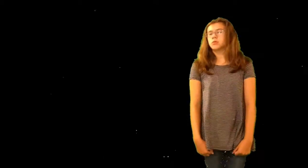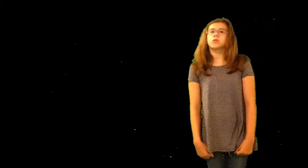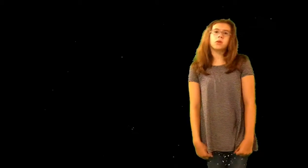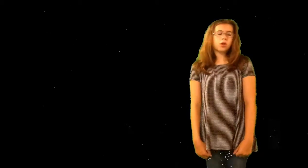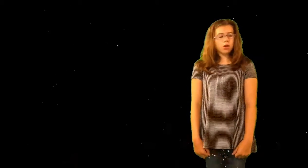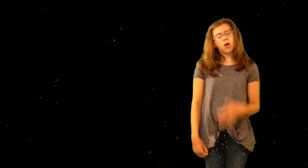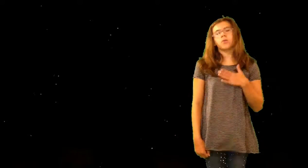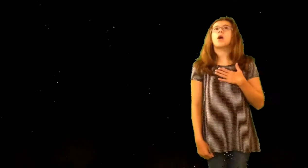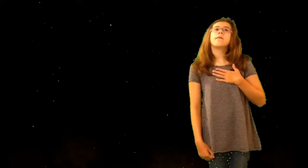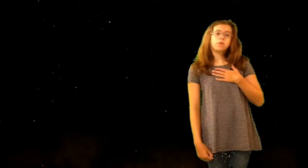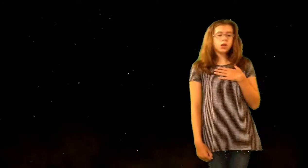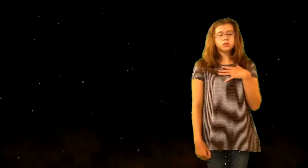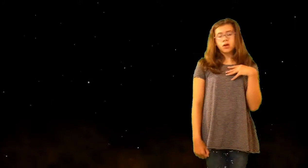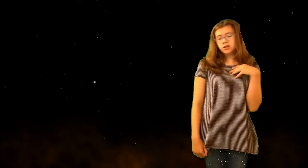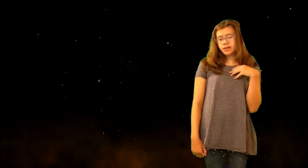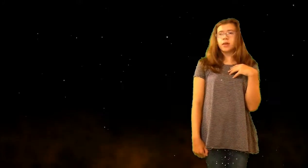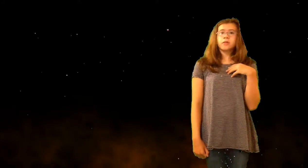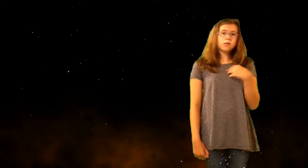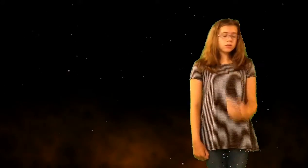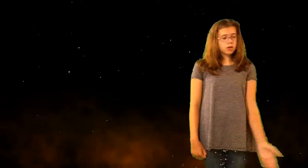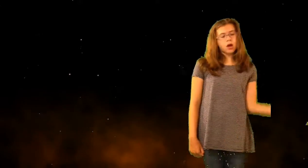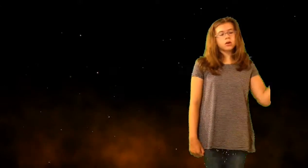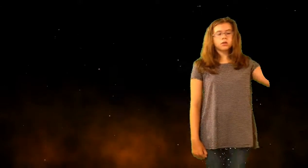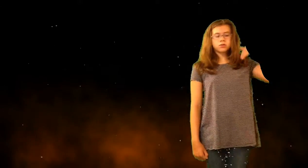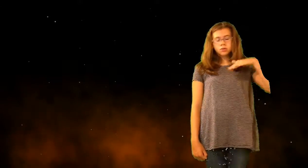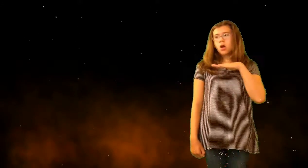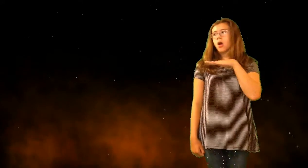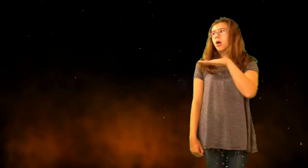All my friends are heathens, take it slow